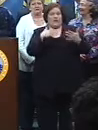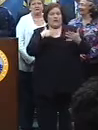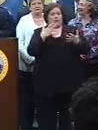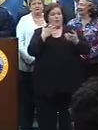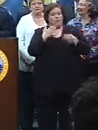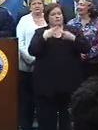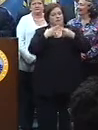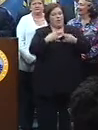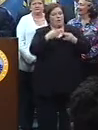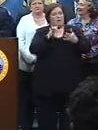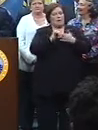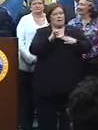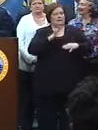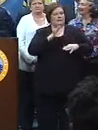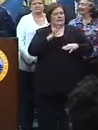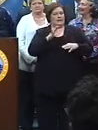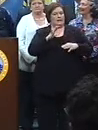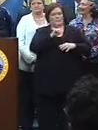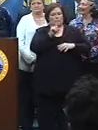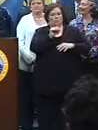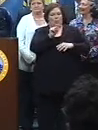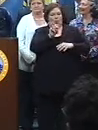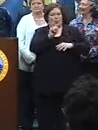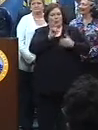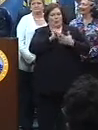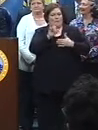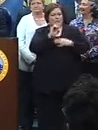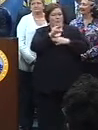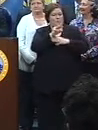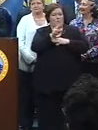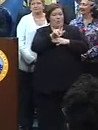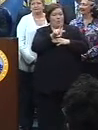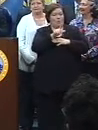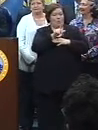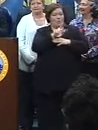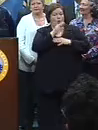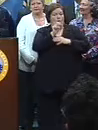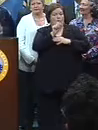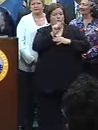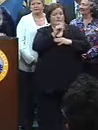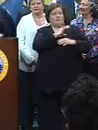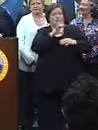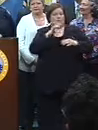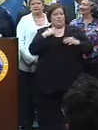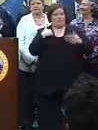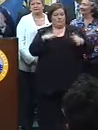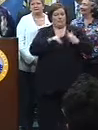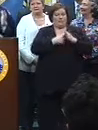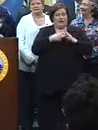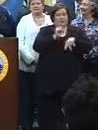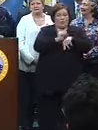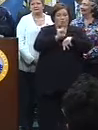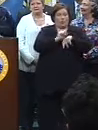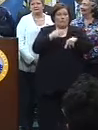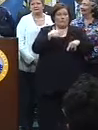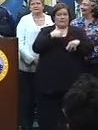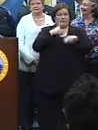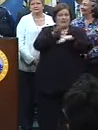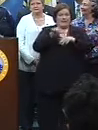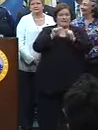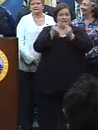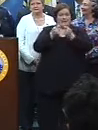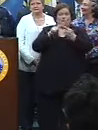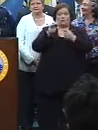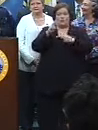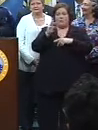Hospitality Zone. We're going to dovetail with the Super Bowl host committee. And we have already begun our work in earnest. You know, we sent the team to the Super